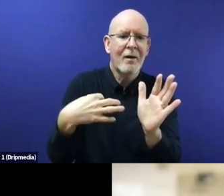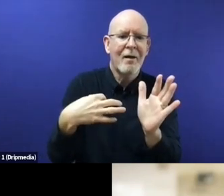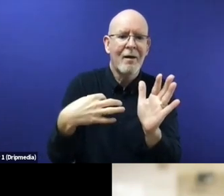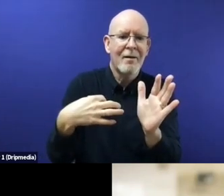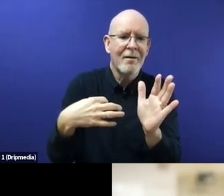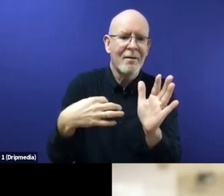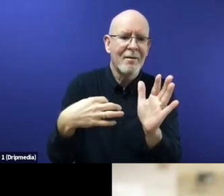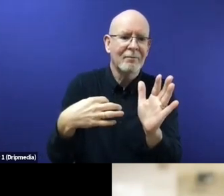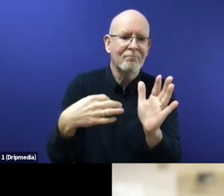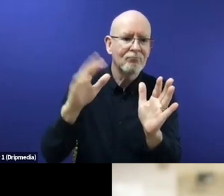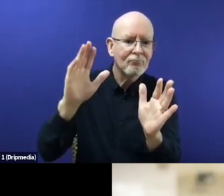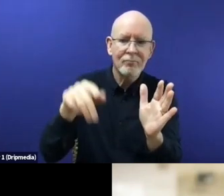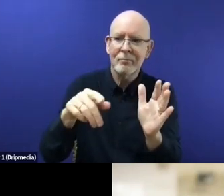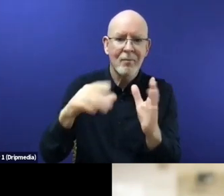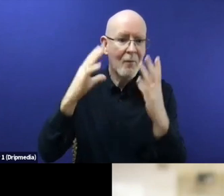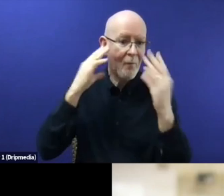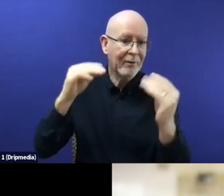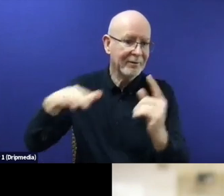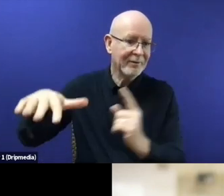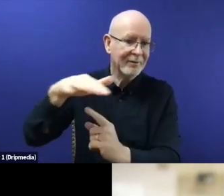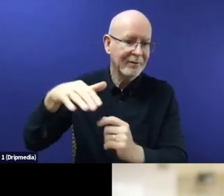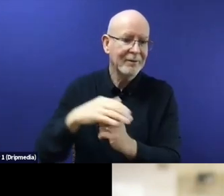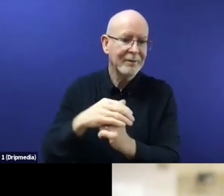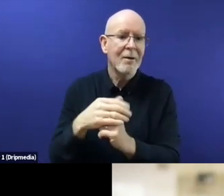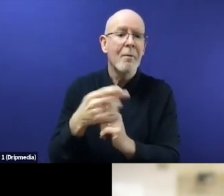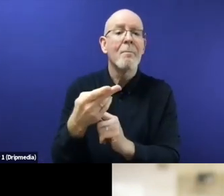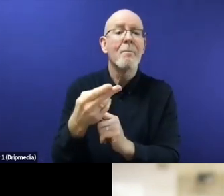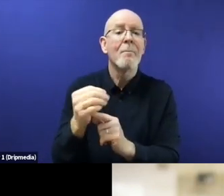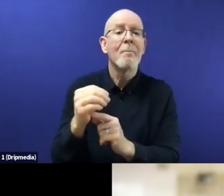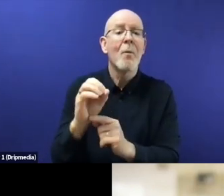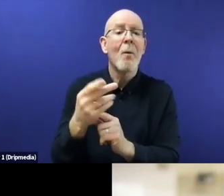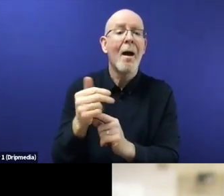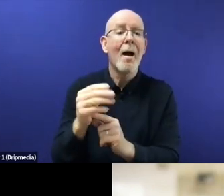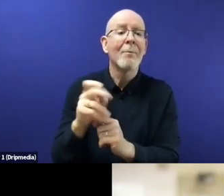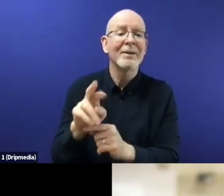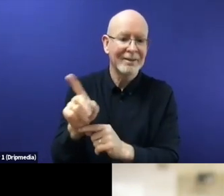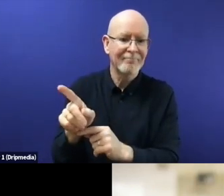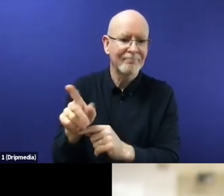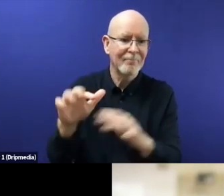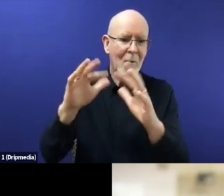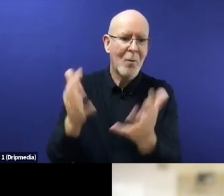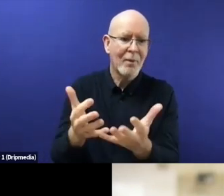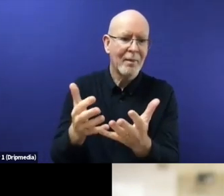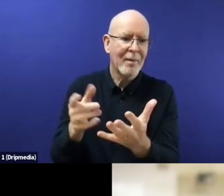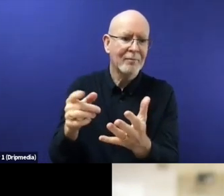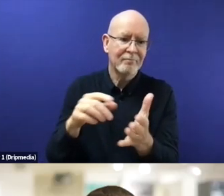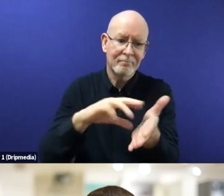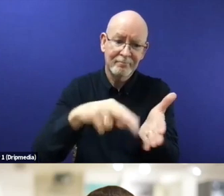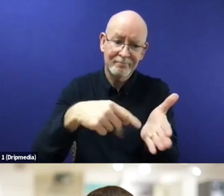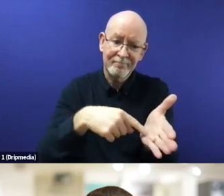and refugee-led organizations are expected indeed to play a key role in this regard. So we are very eager to have your take on this, based on